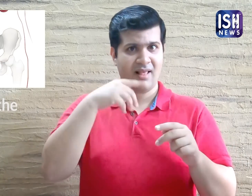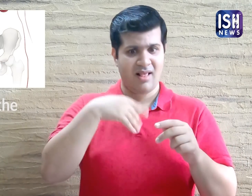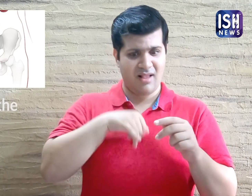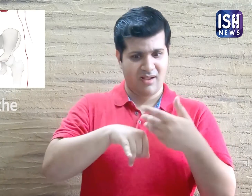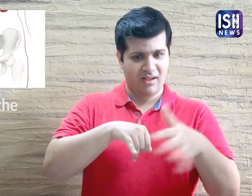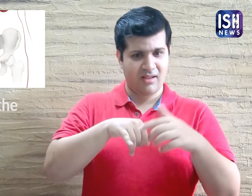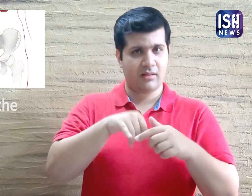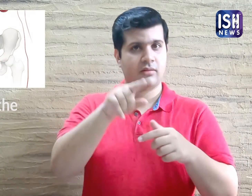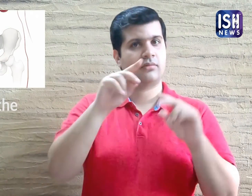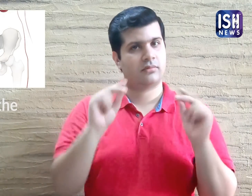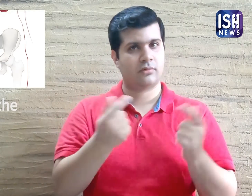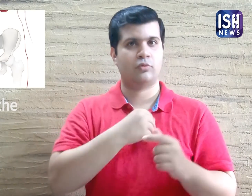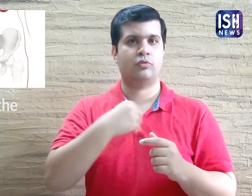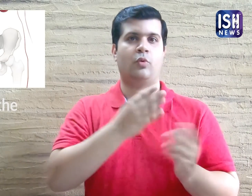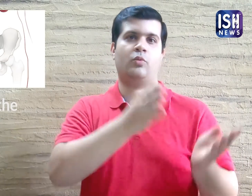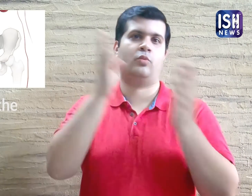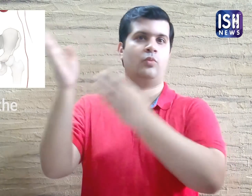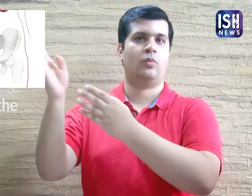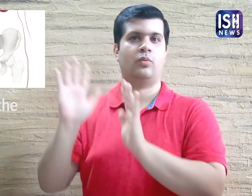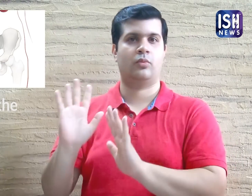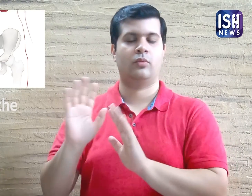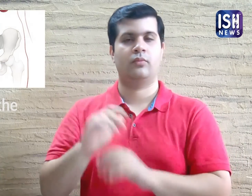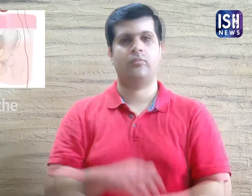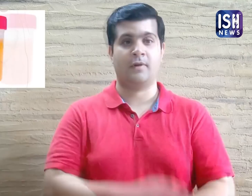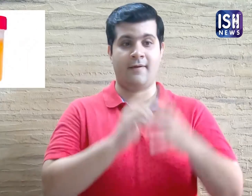If you experience blood in your urine, please consult a doctor.